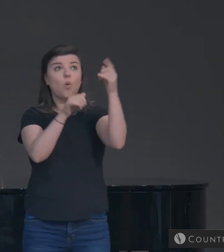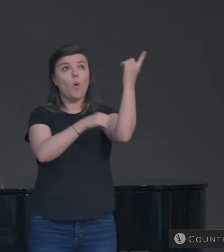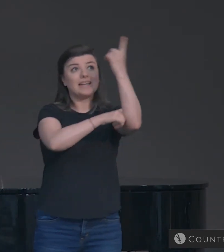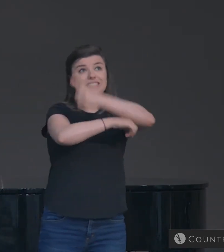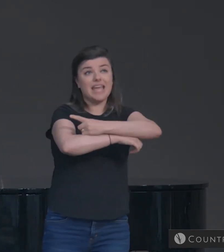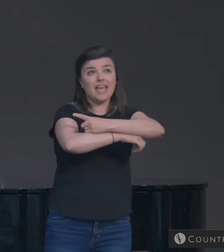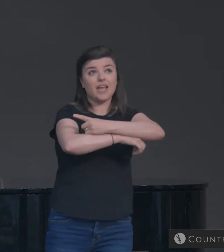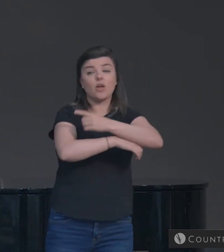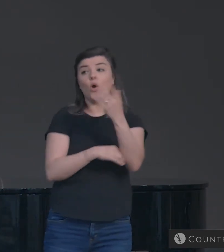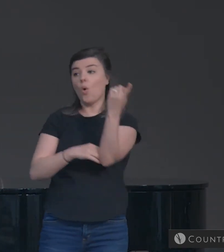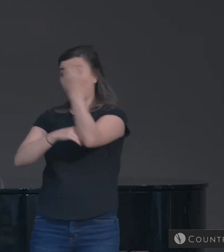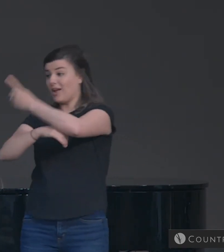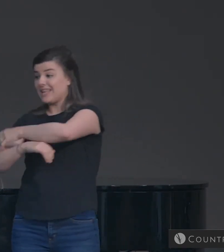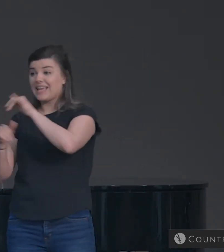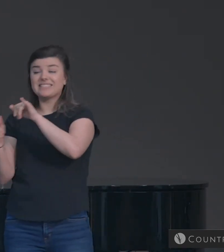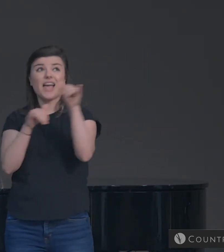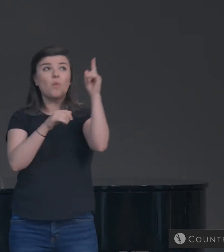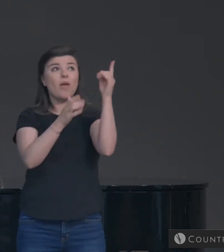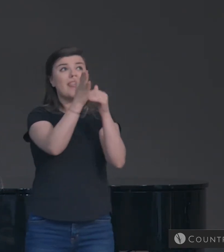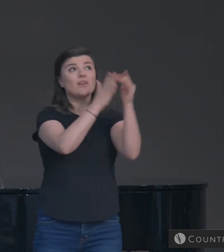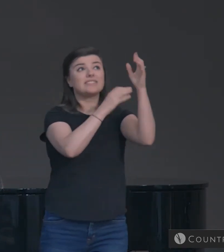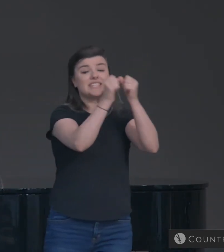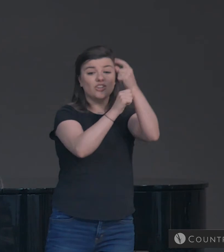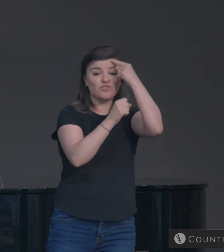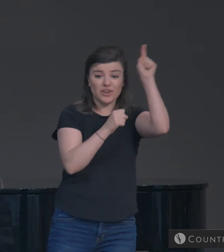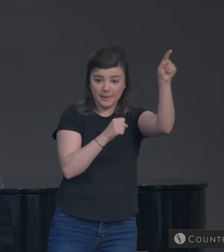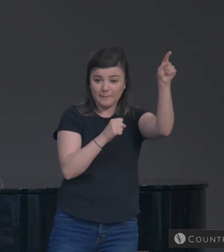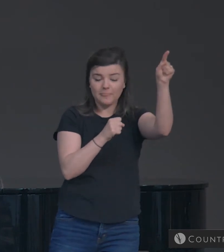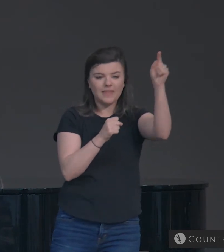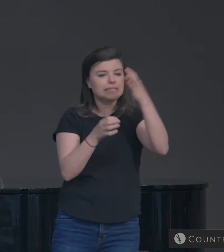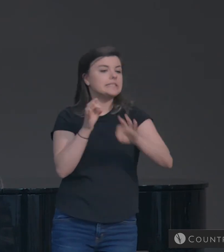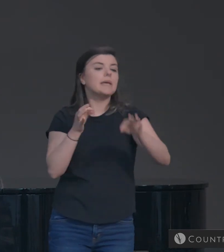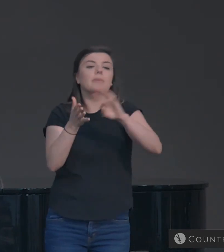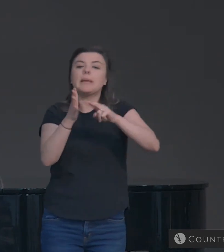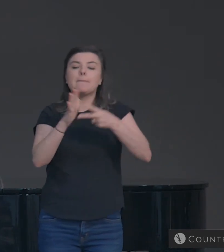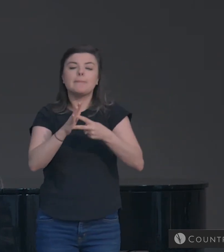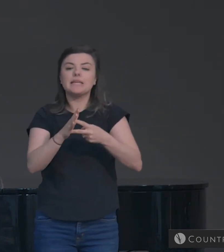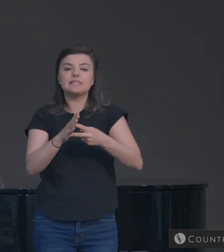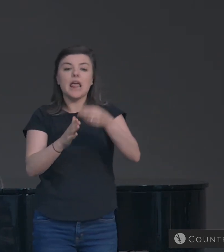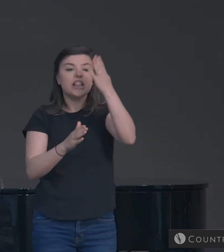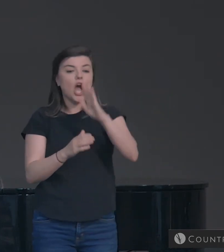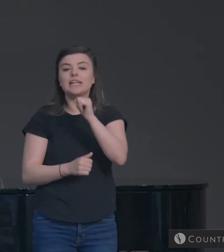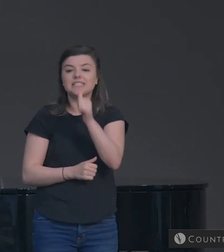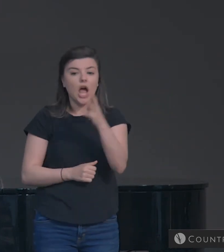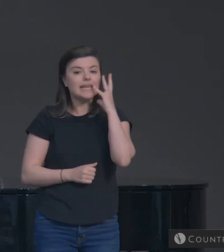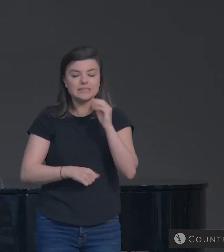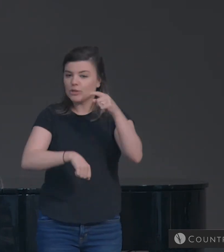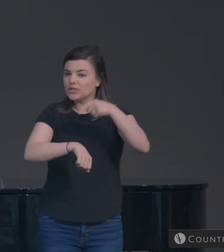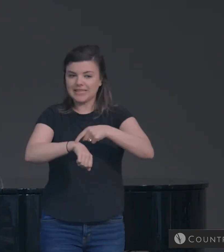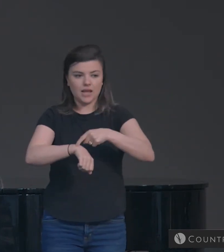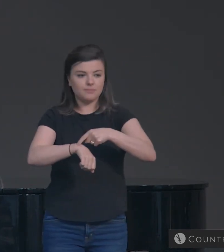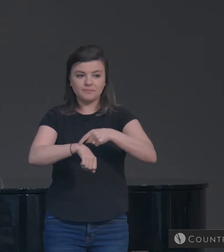to God is like a thousand years. Well, what does that mean? It just simply means God doesn't experience time.